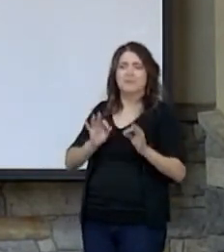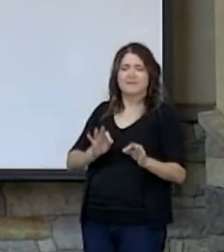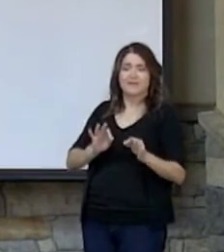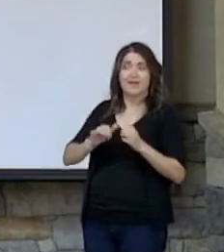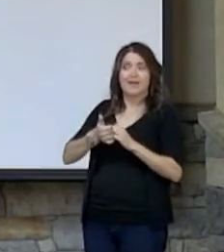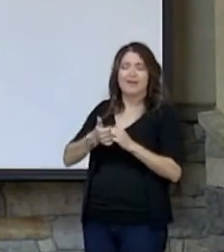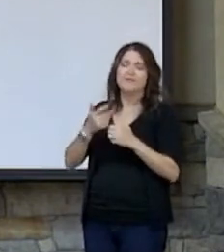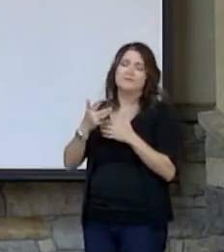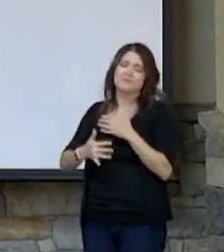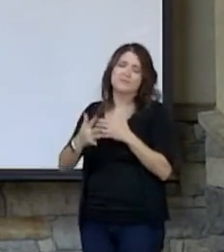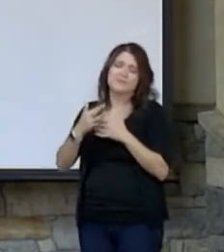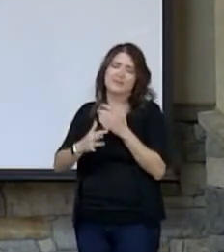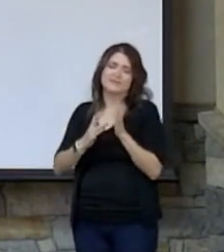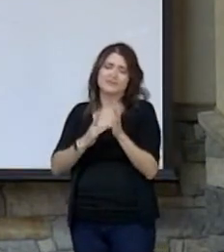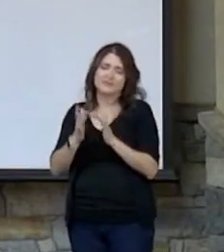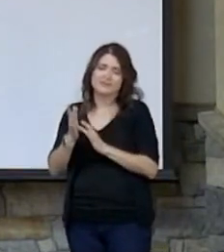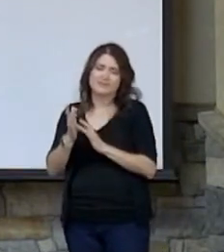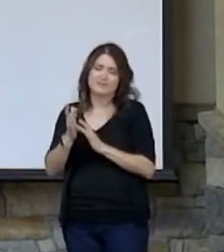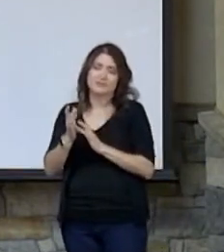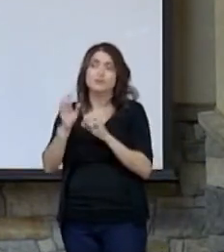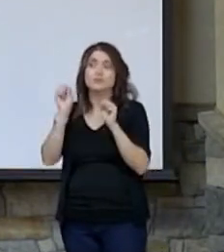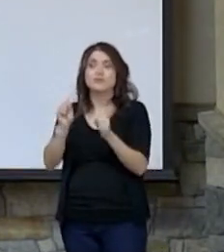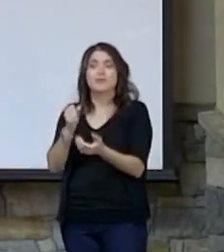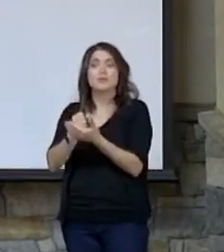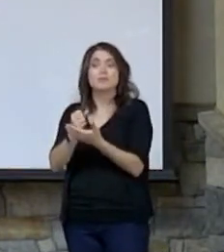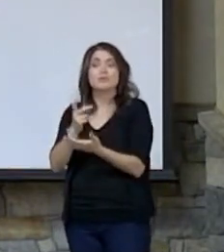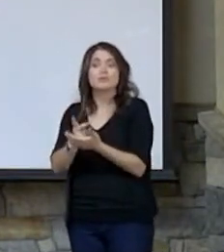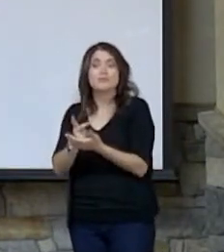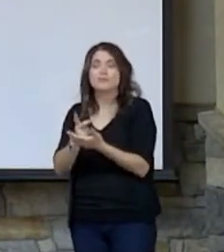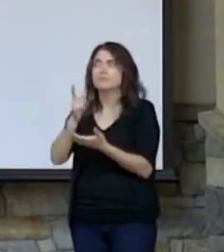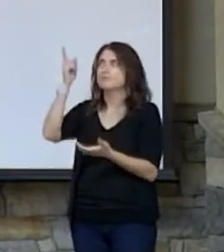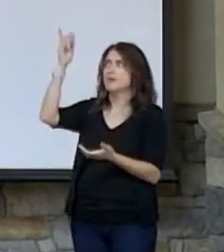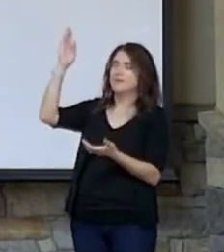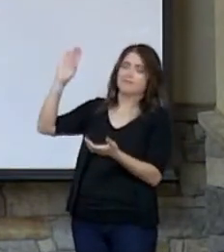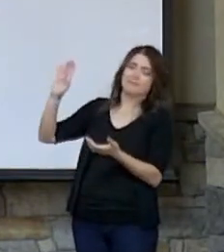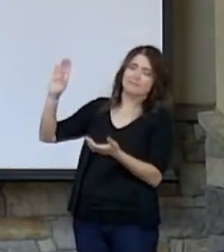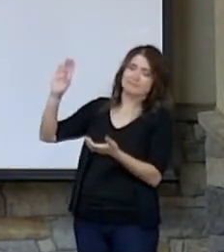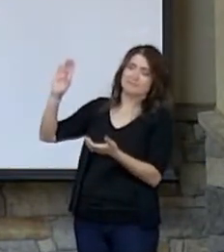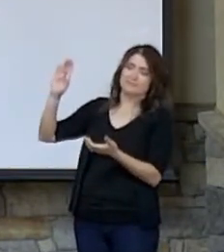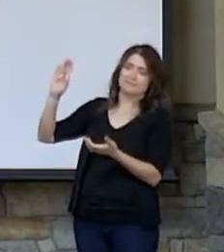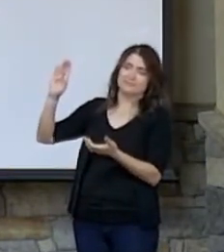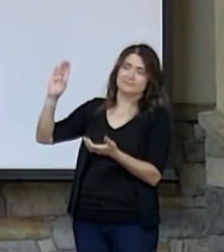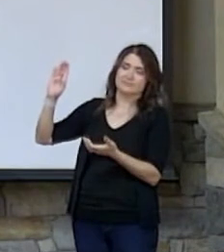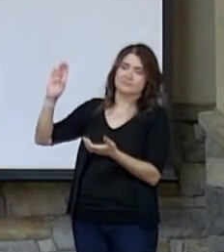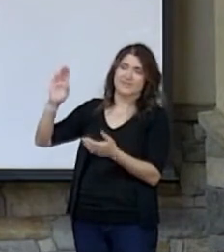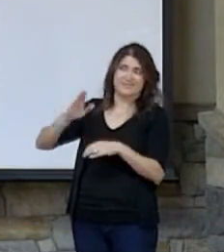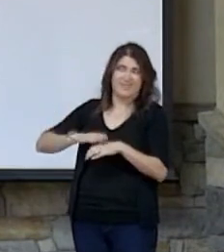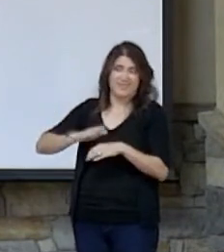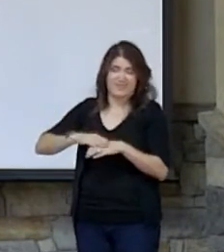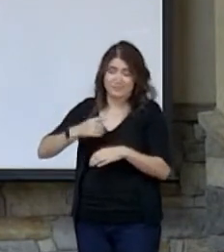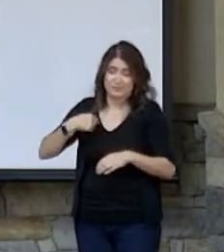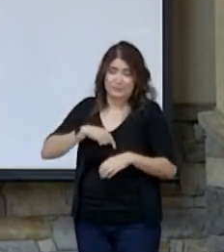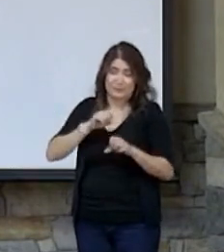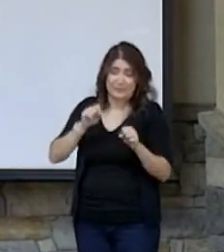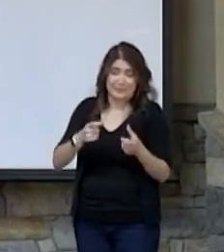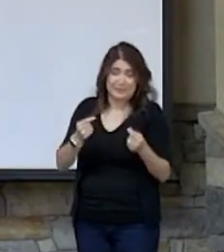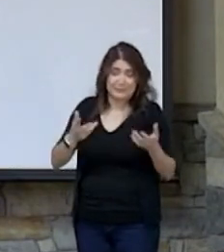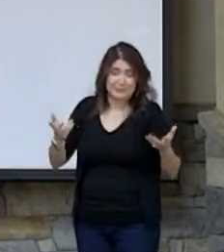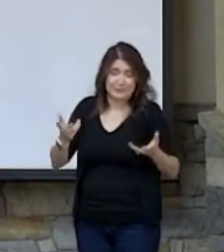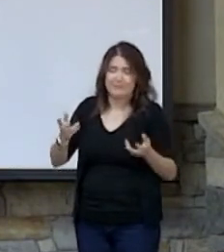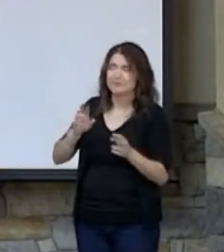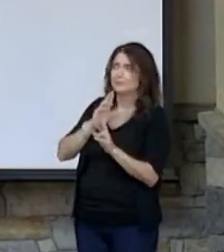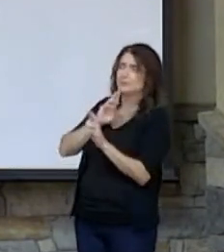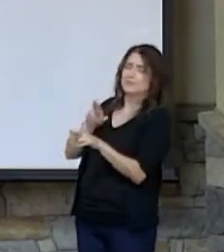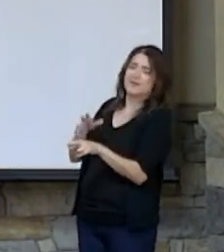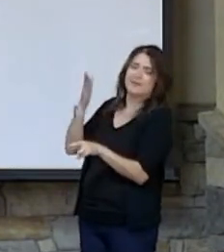Jesus so that we can be approved by God. The very least we can do is respond to